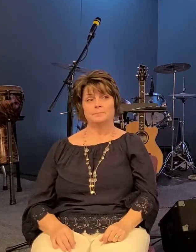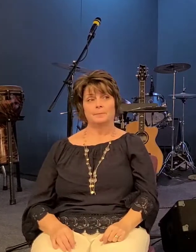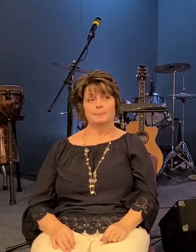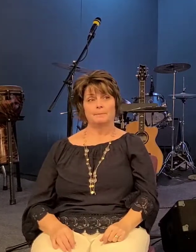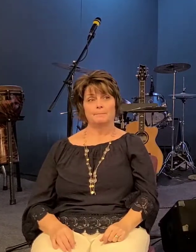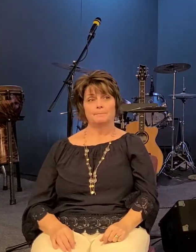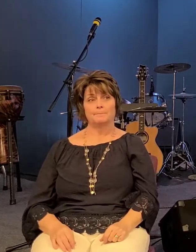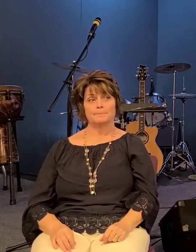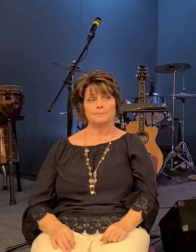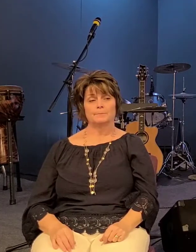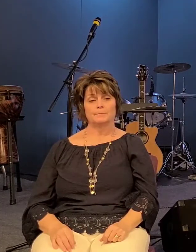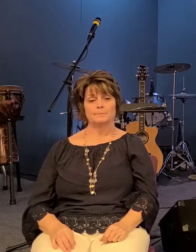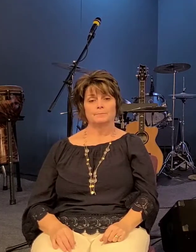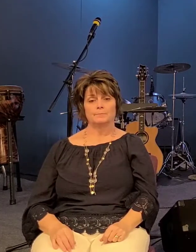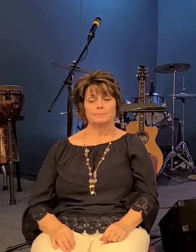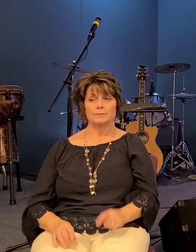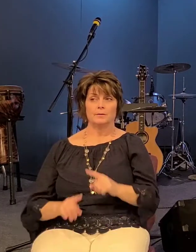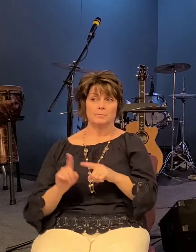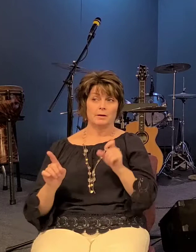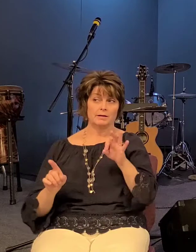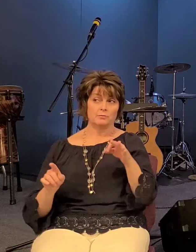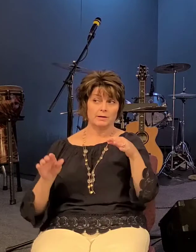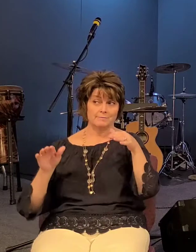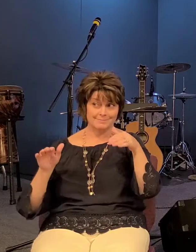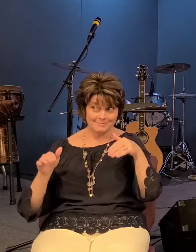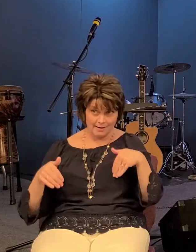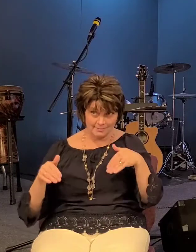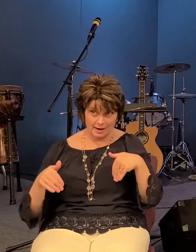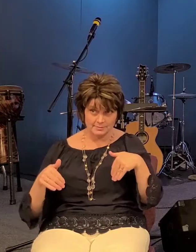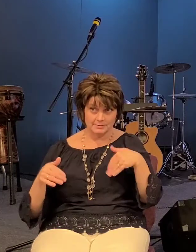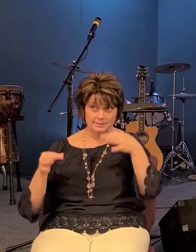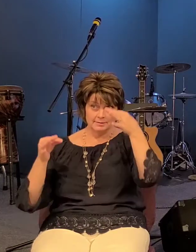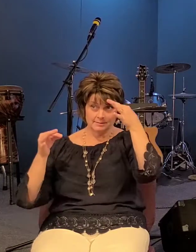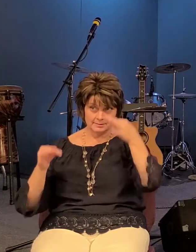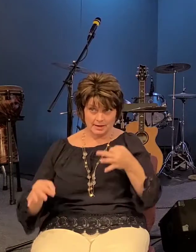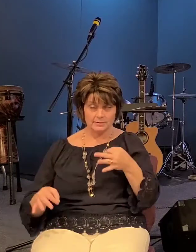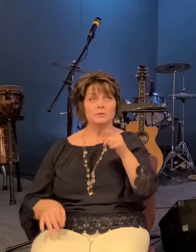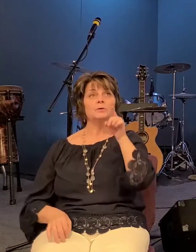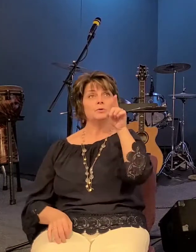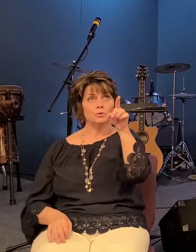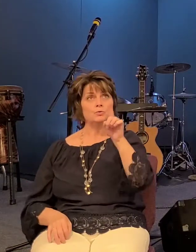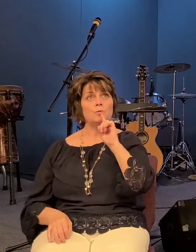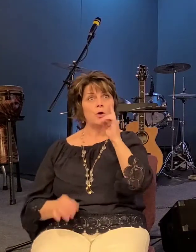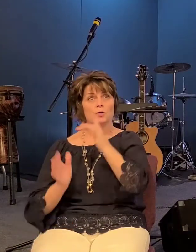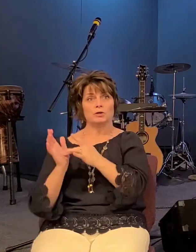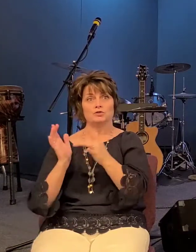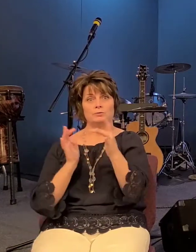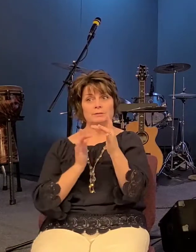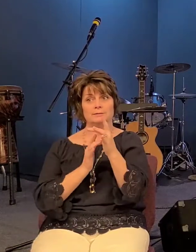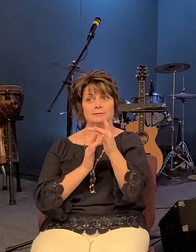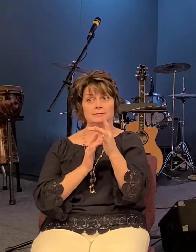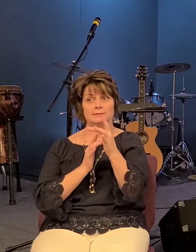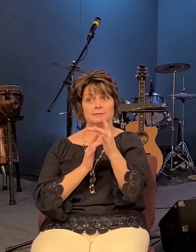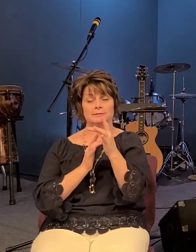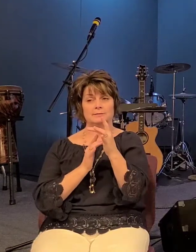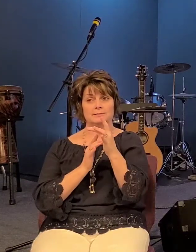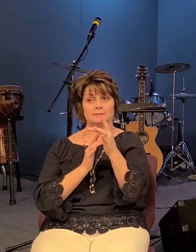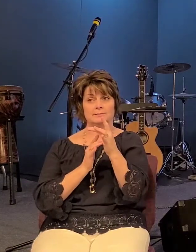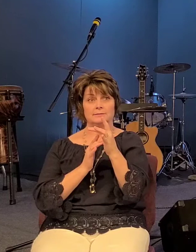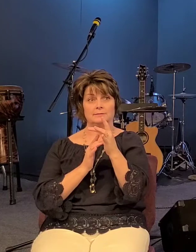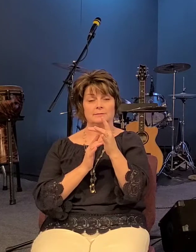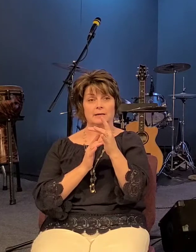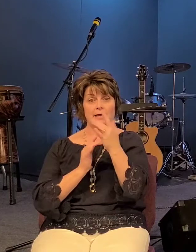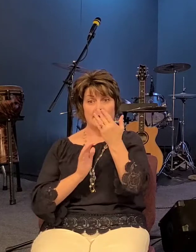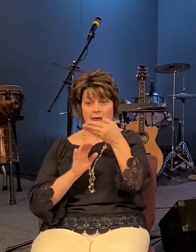but if we've not made that declaration then when we meet jesus we'll have no choice but to acknowledge